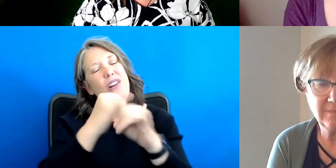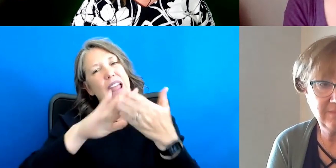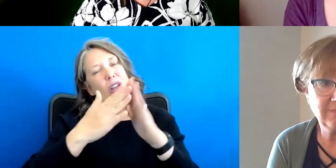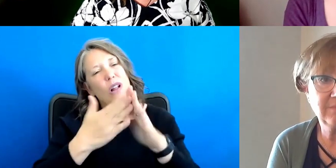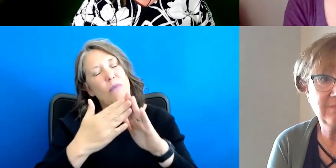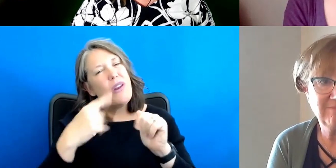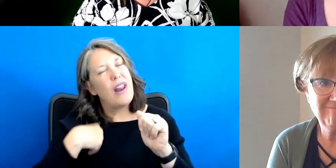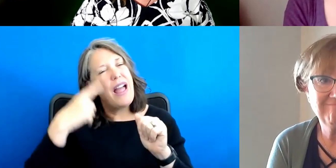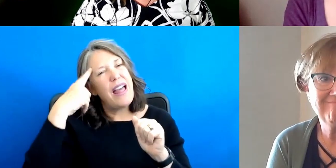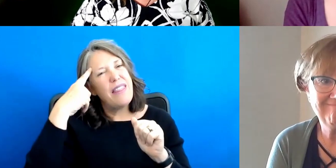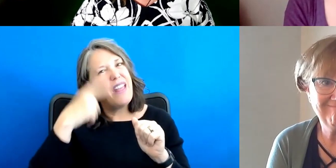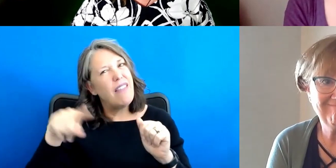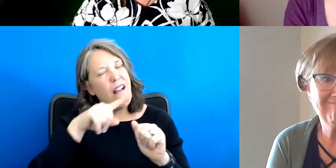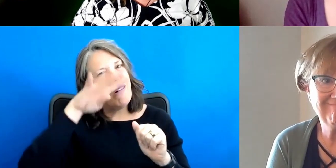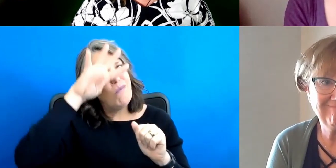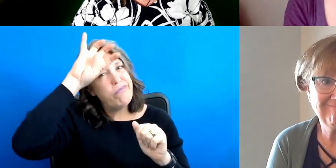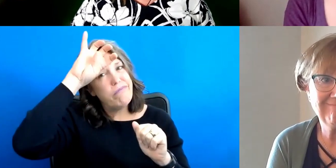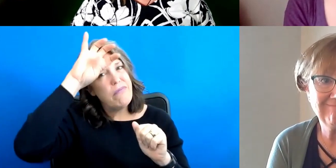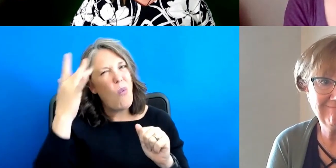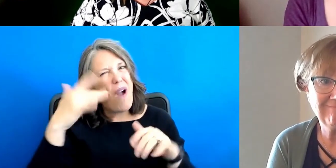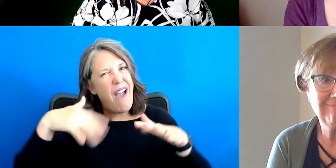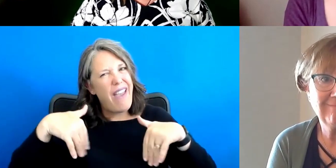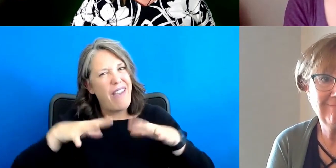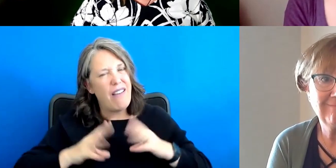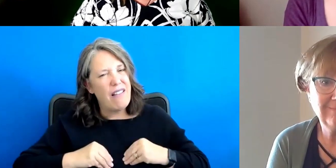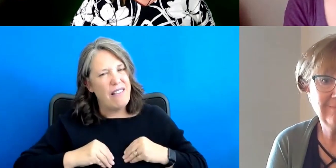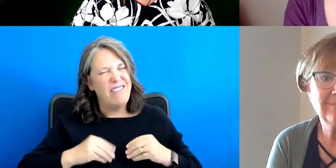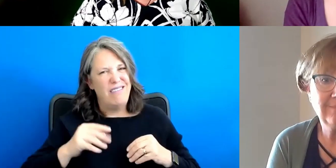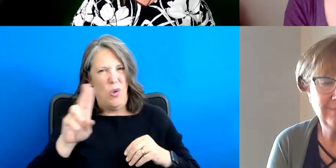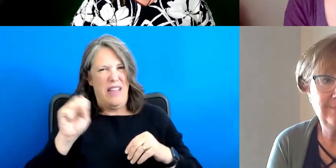confused as to why we haven't ratified. Um,